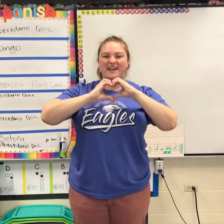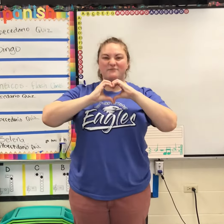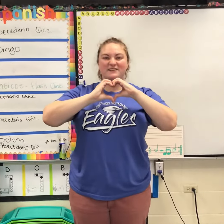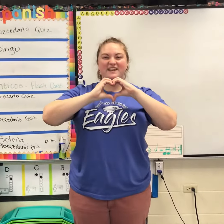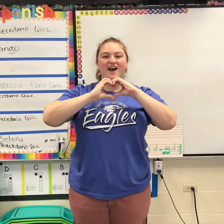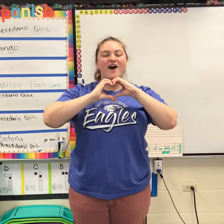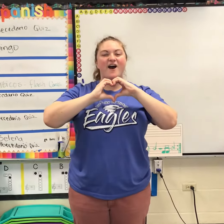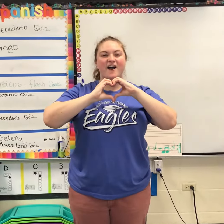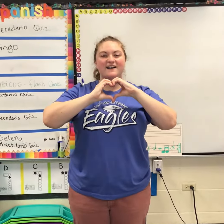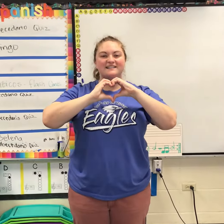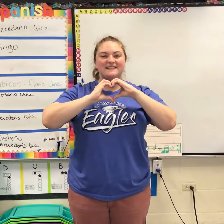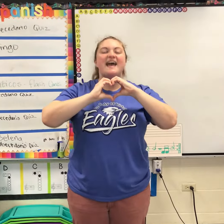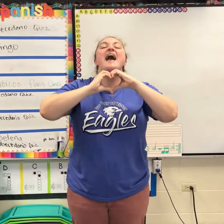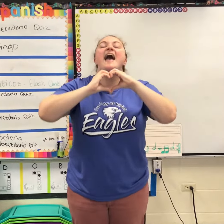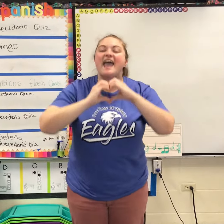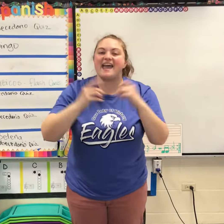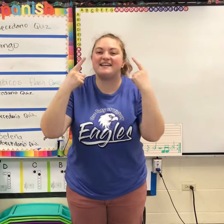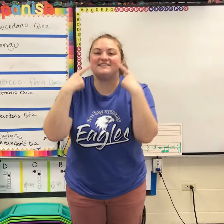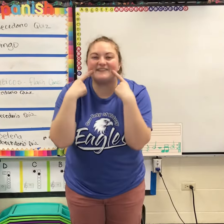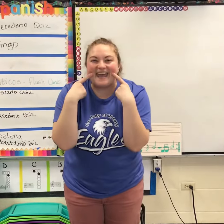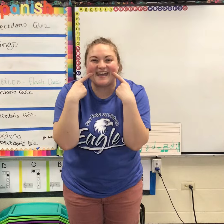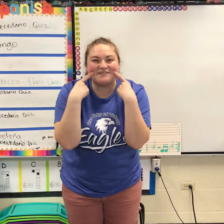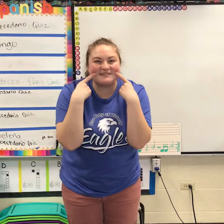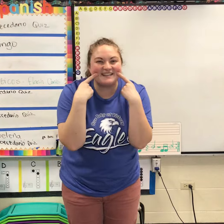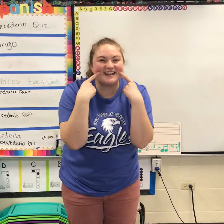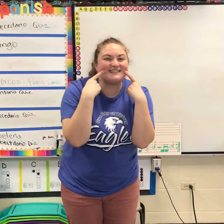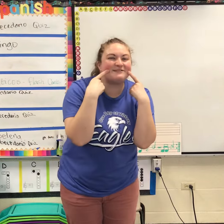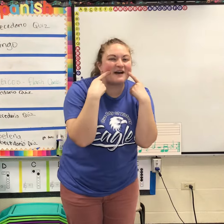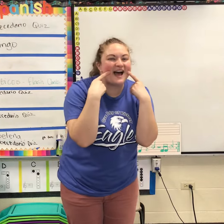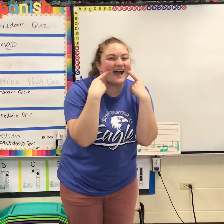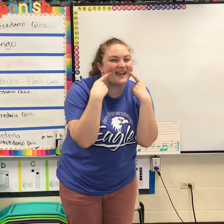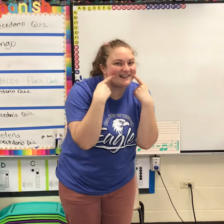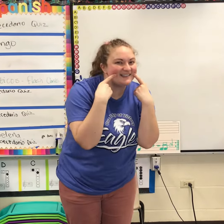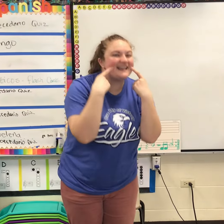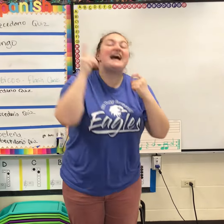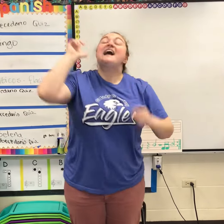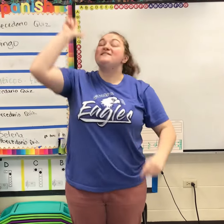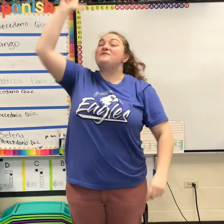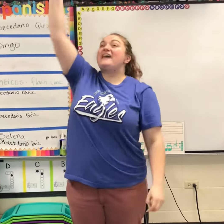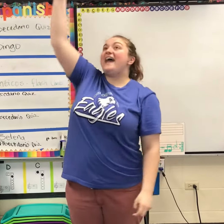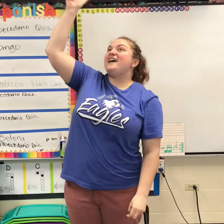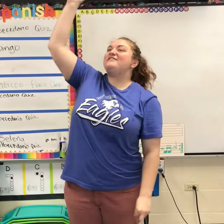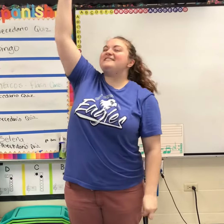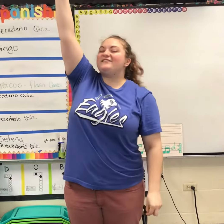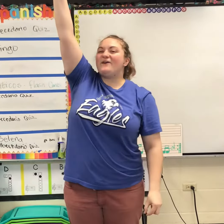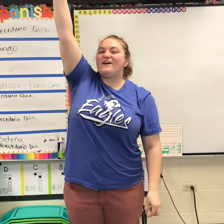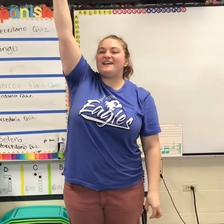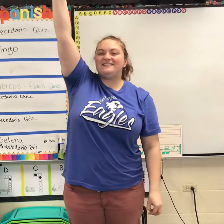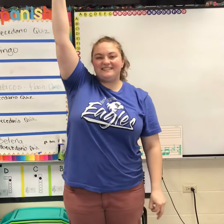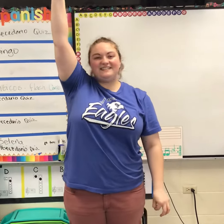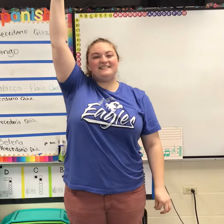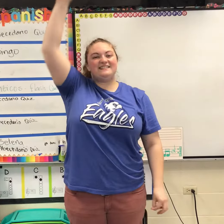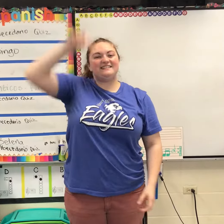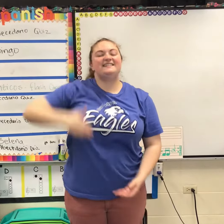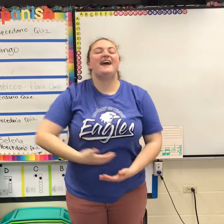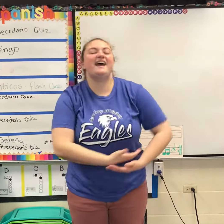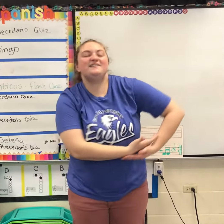me a heart and you gave me a smile. You gave us Lord Jesus and you